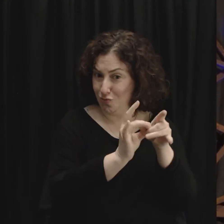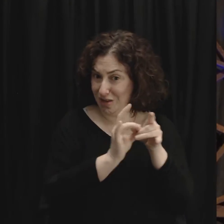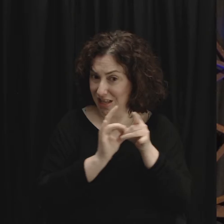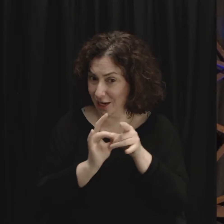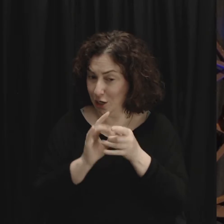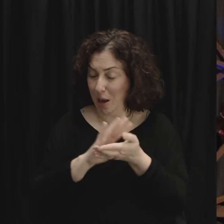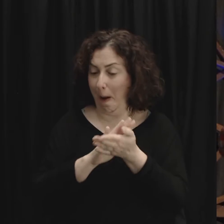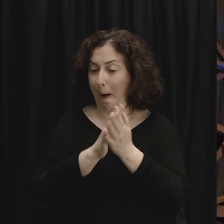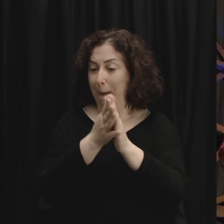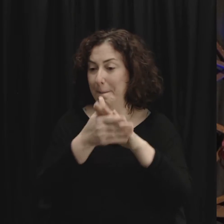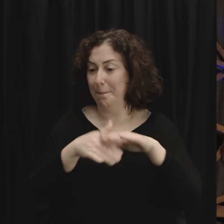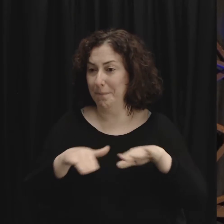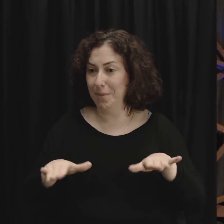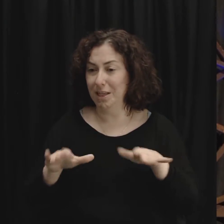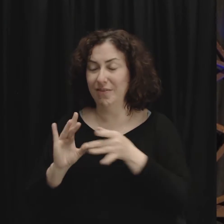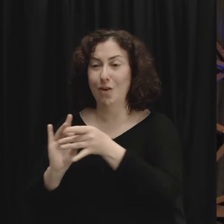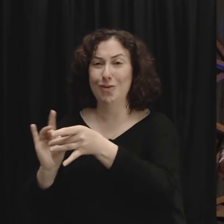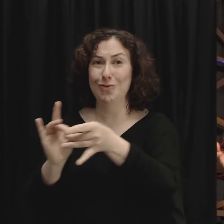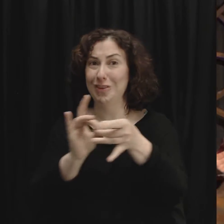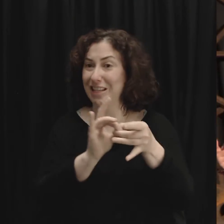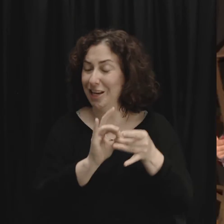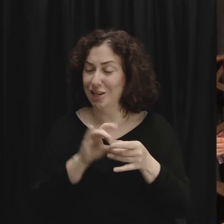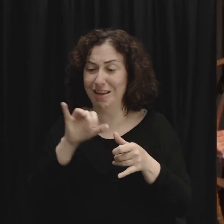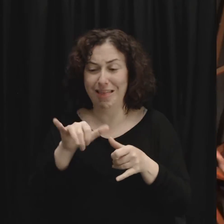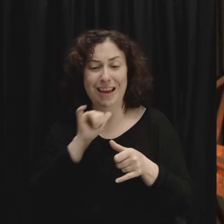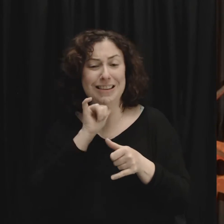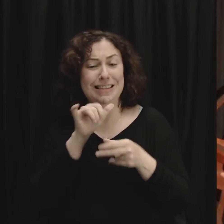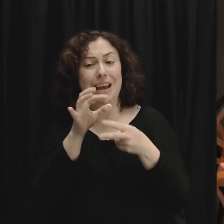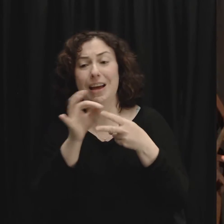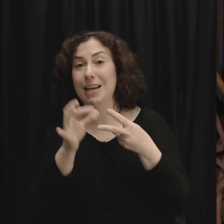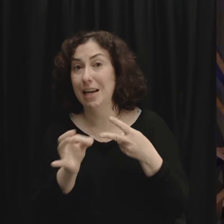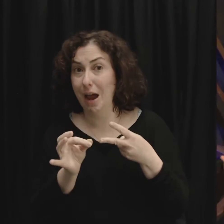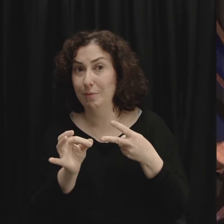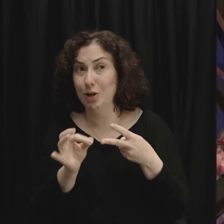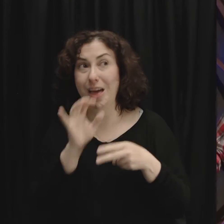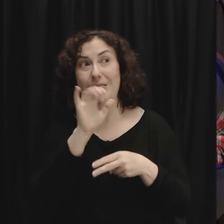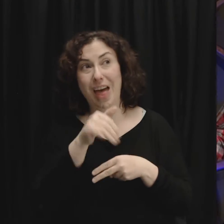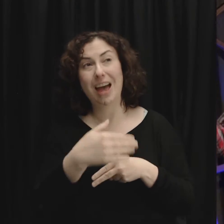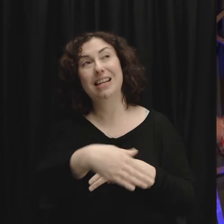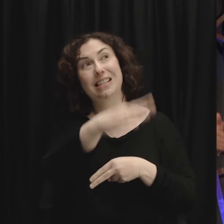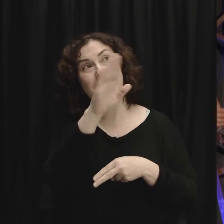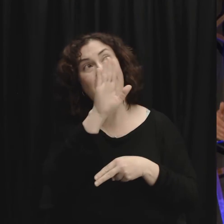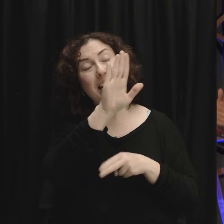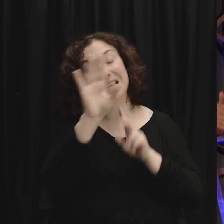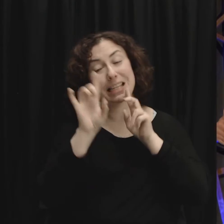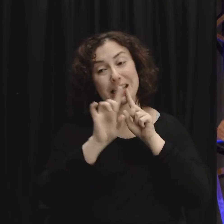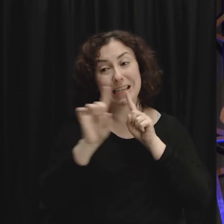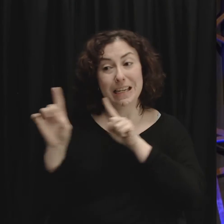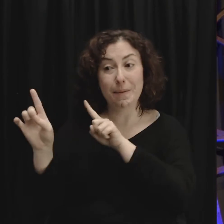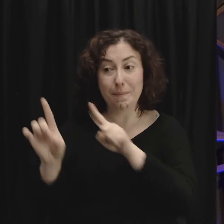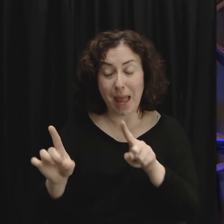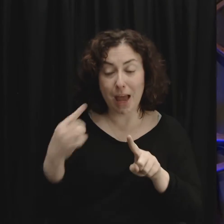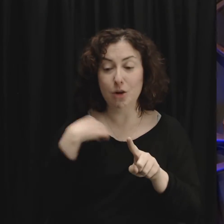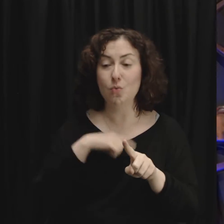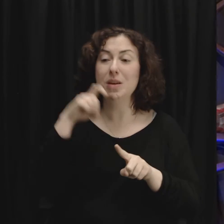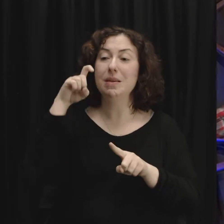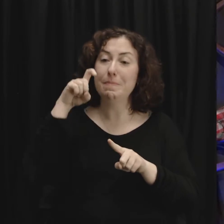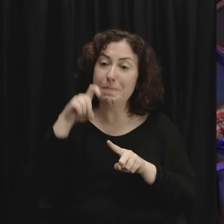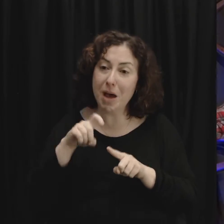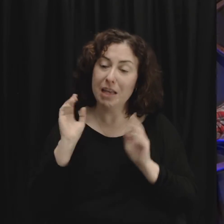on our lives as his followers as his children you have to be about this ministry of reconciliation